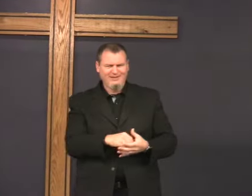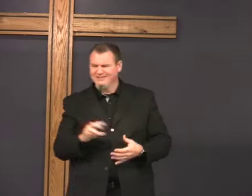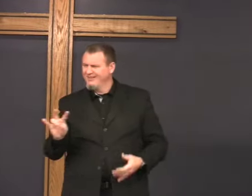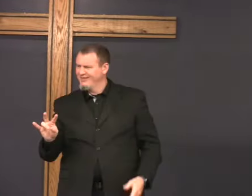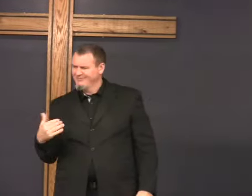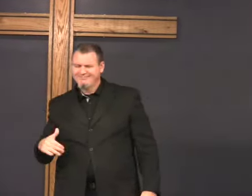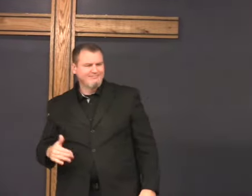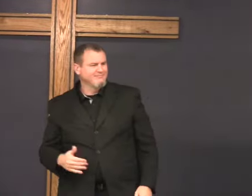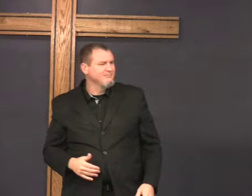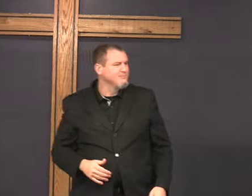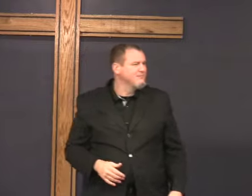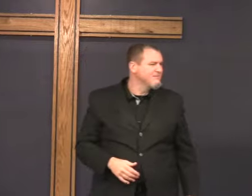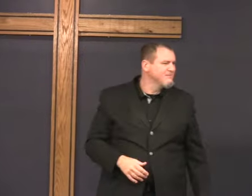Two things got a seven.